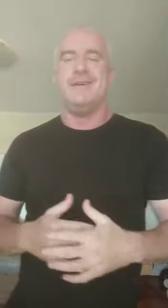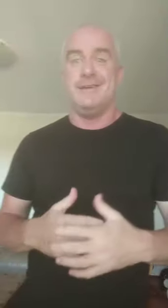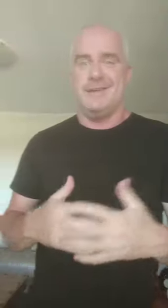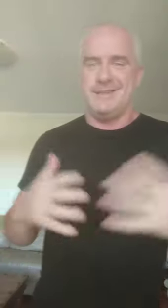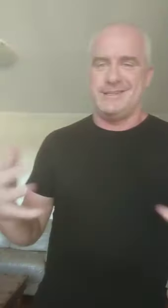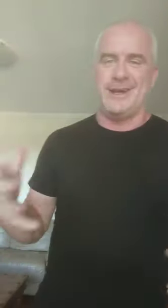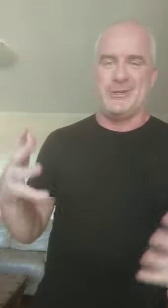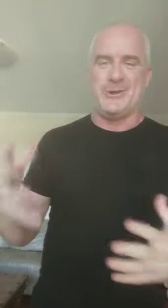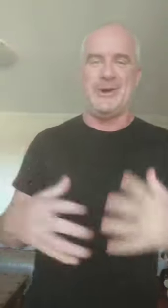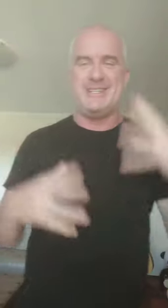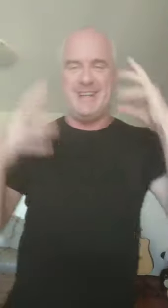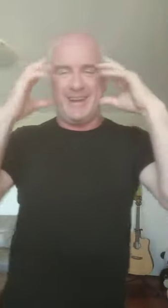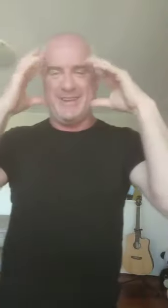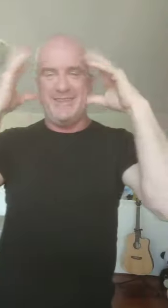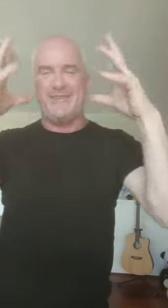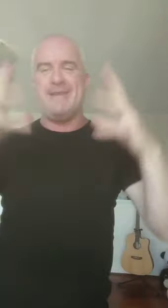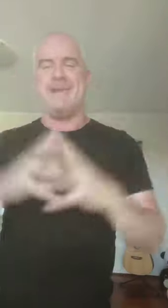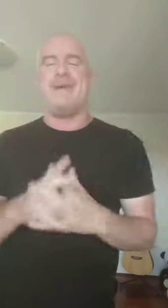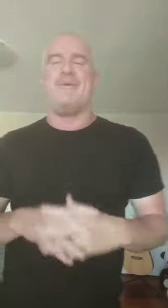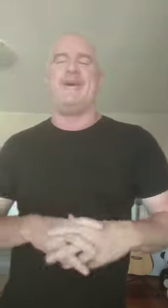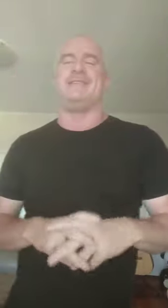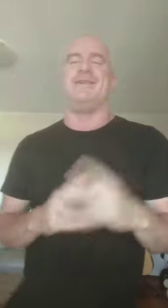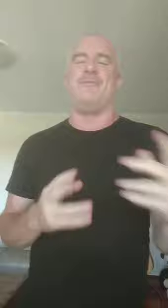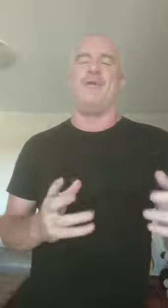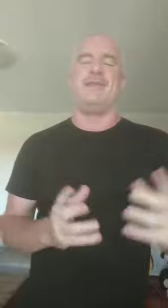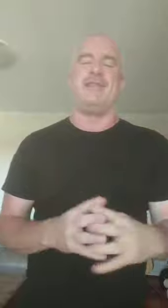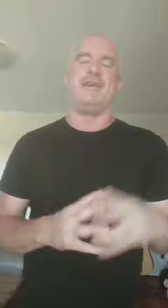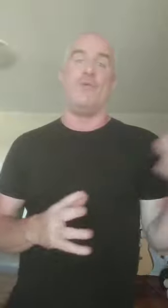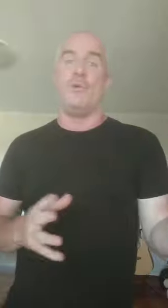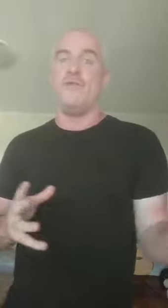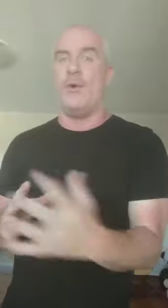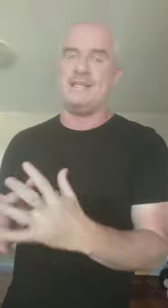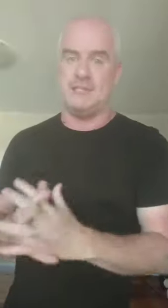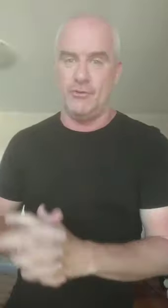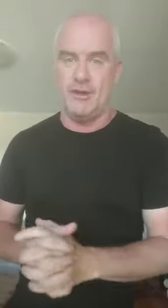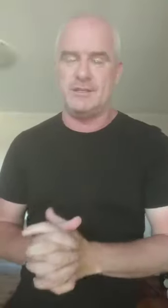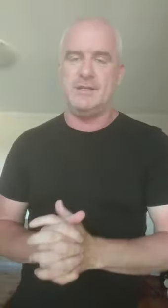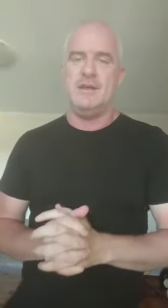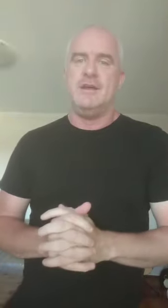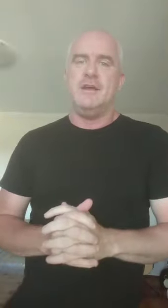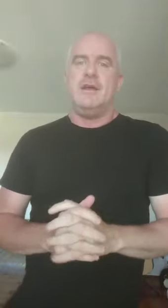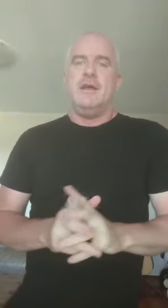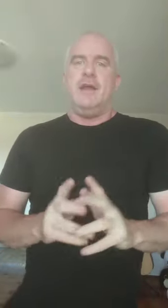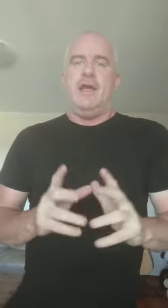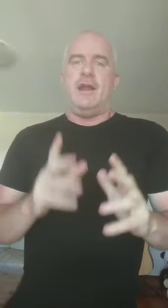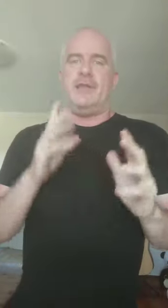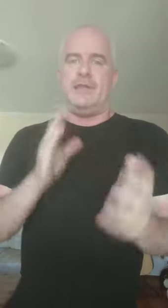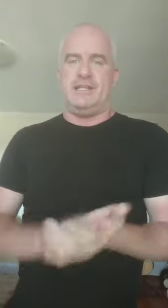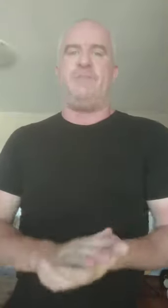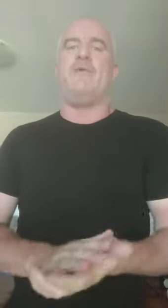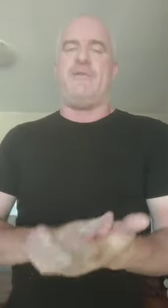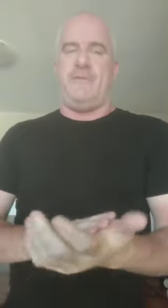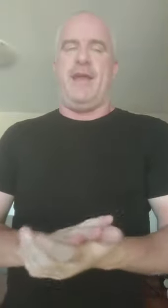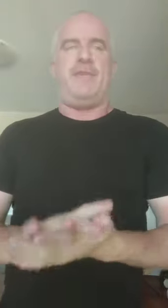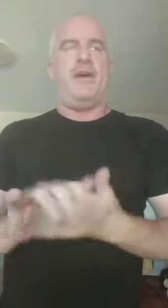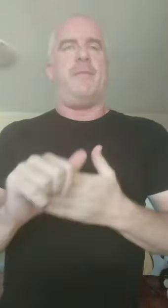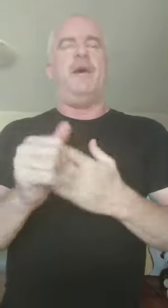reframing the social construct, reframing our minds, and what we think, and what we've always thought. And I think this is a big one for me, that I'm,